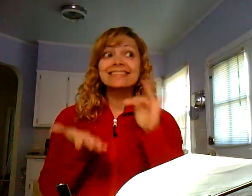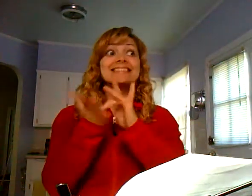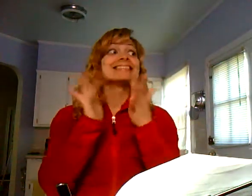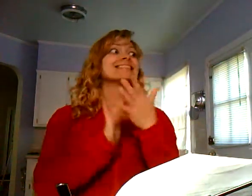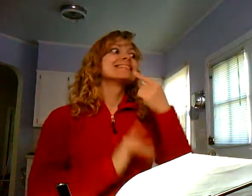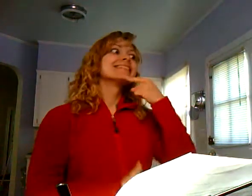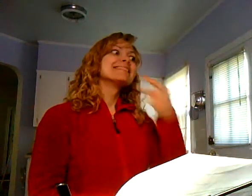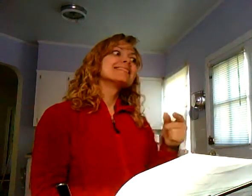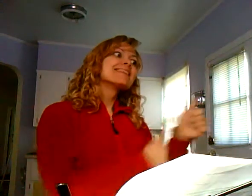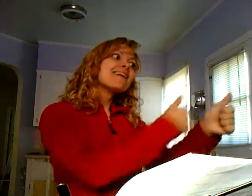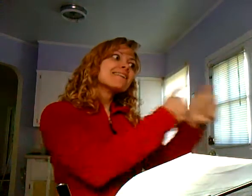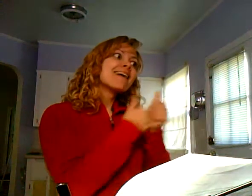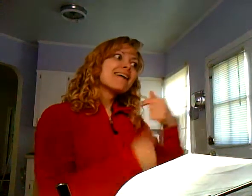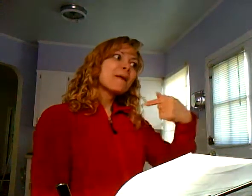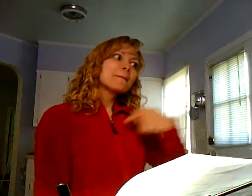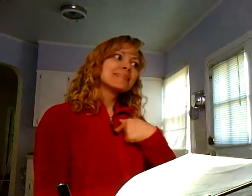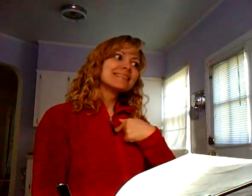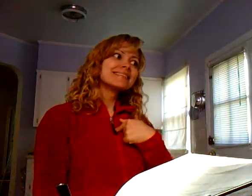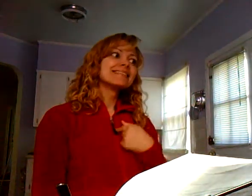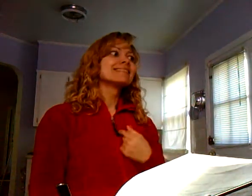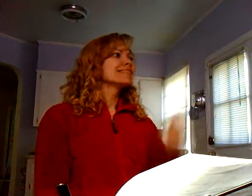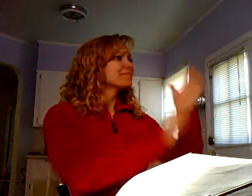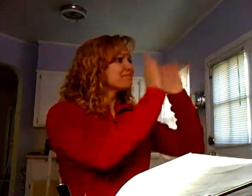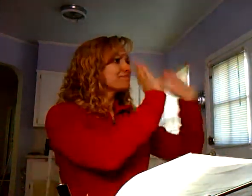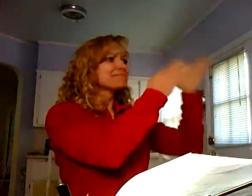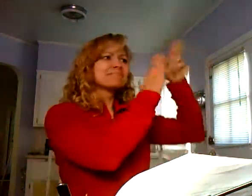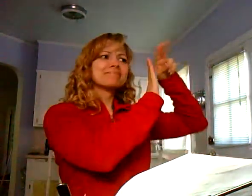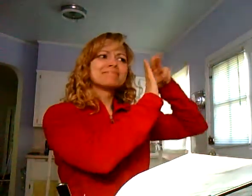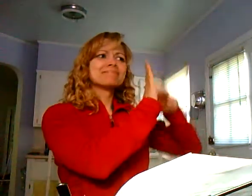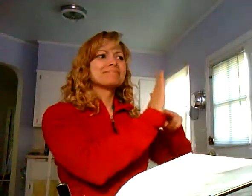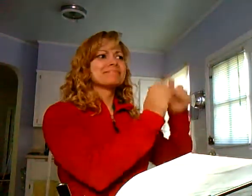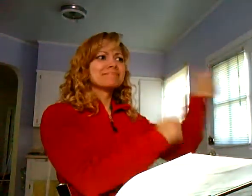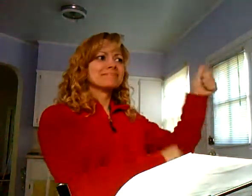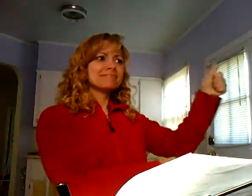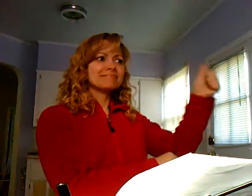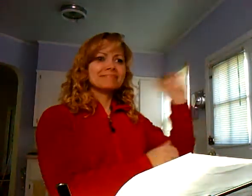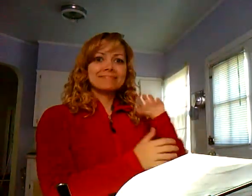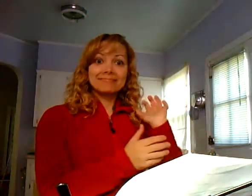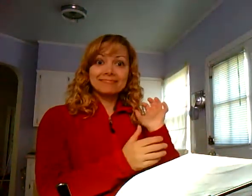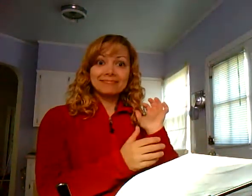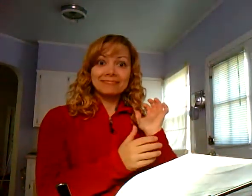What? Jesus said, Follow me. Let the dead bury themselves.